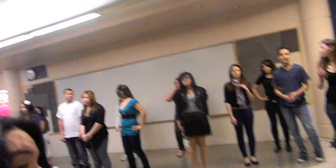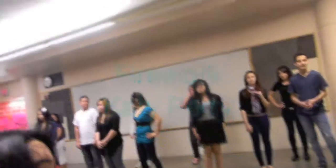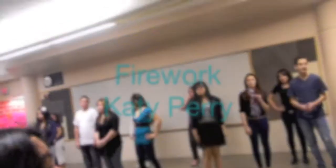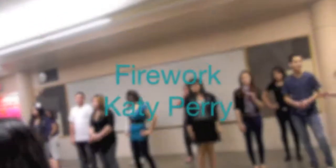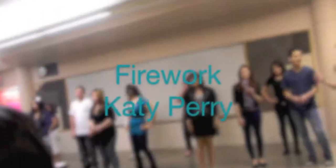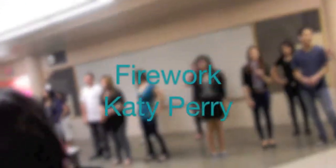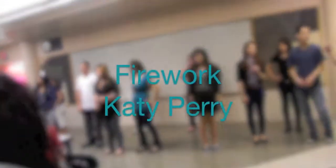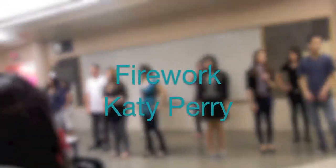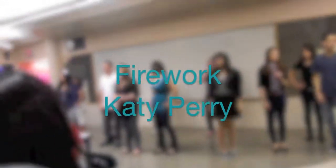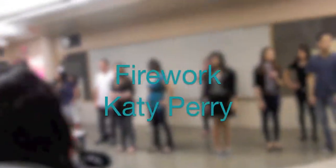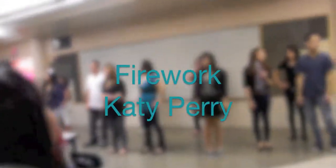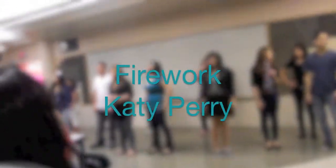It's boring.